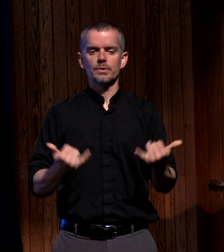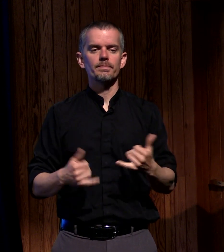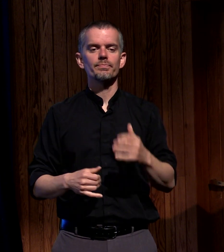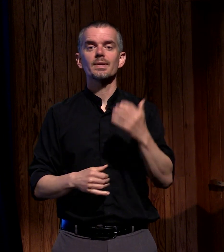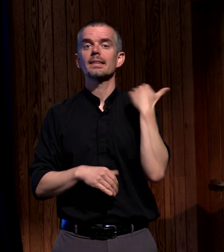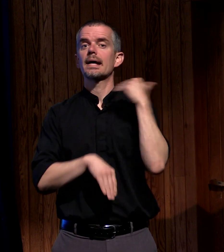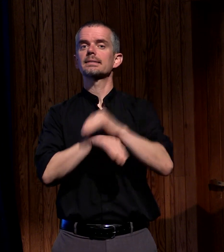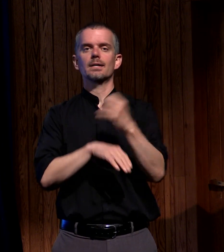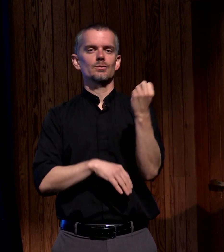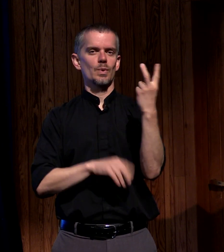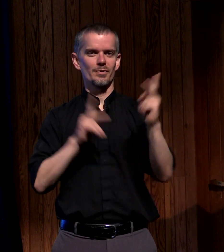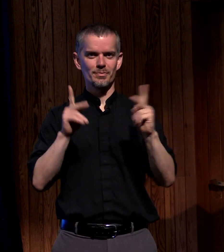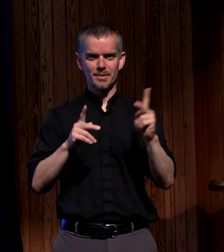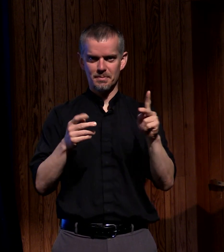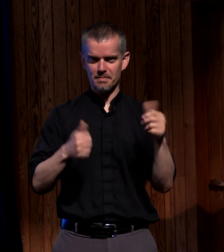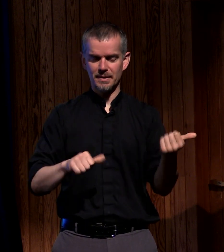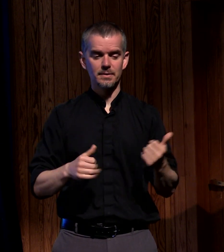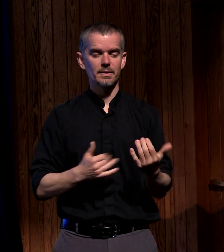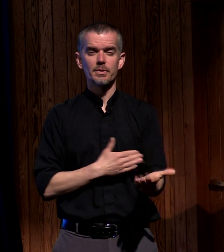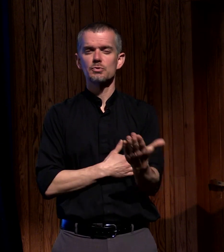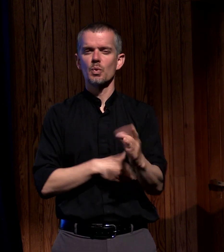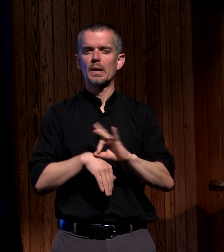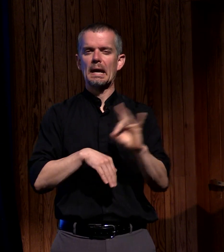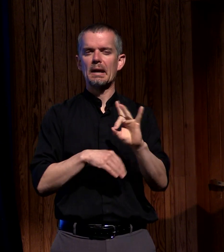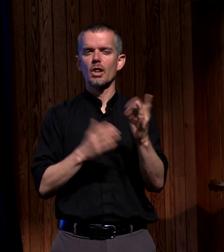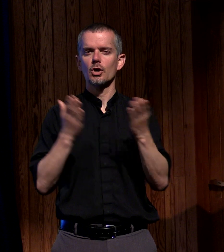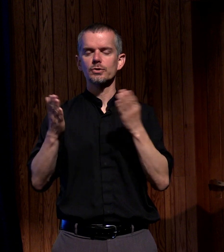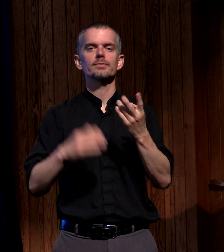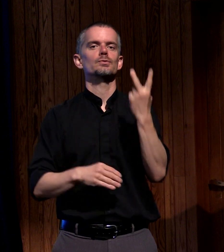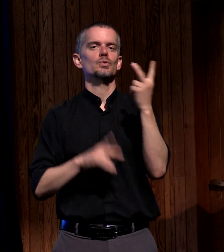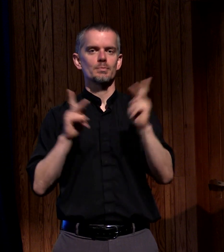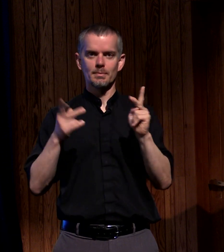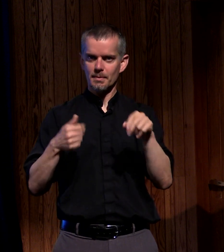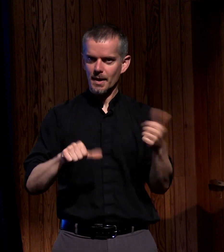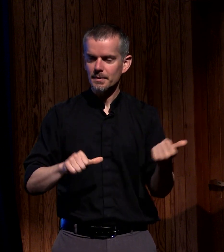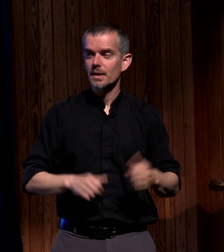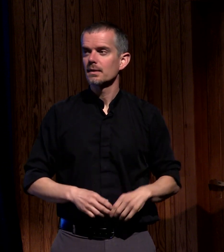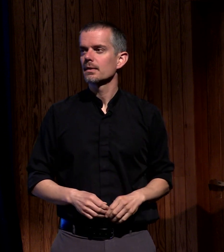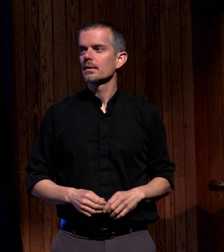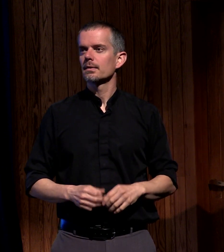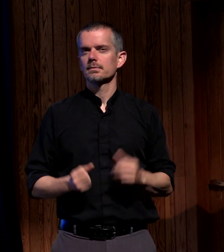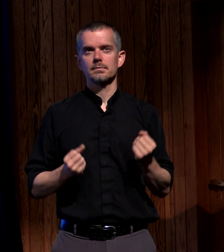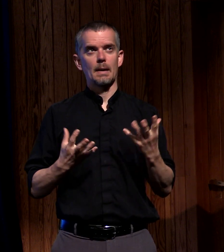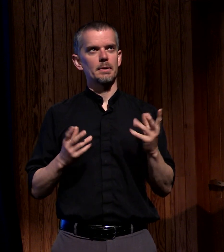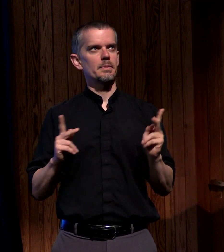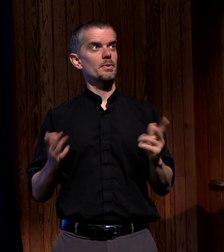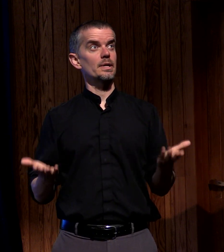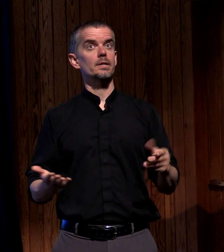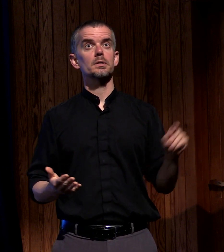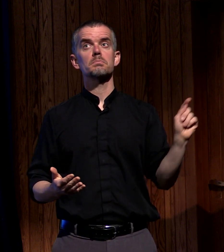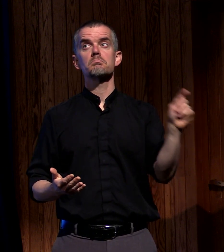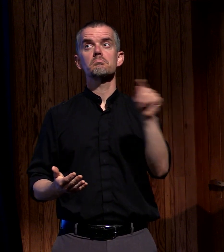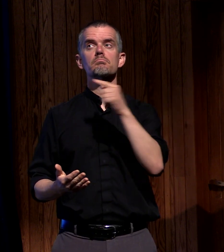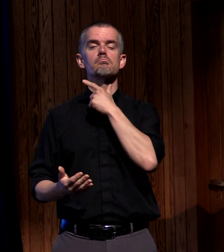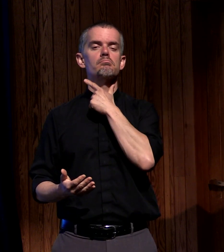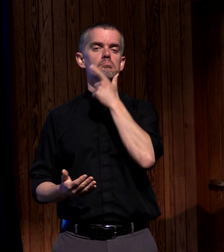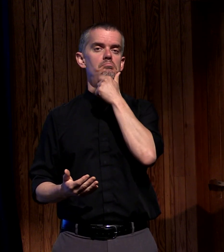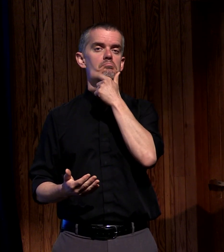people baptized at the first service today two people were baptized how many in this room might God be calling to take